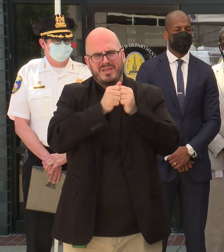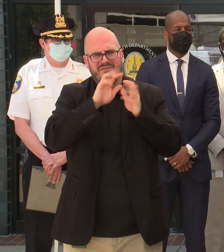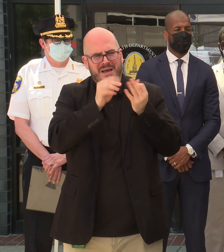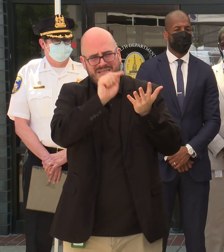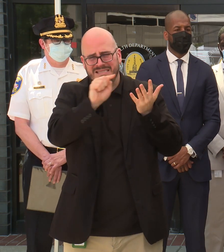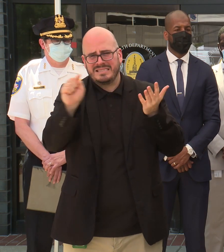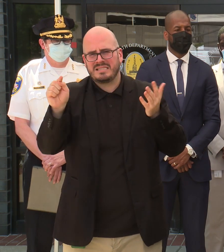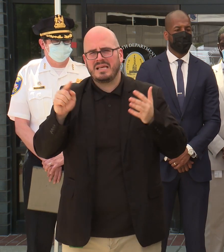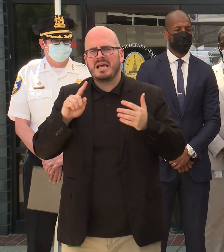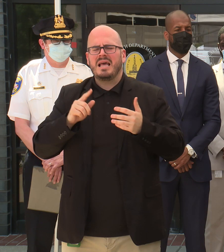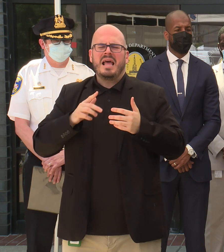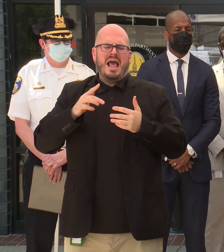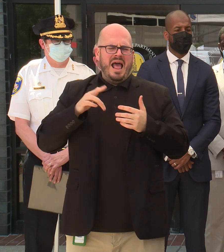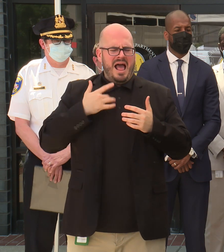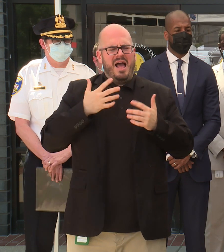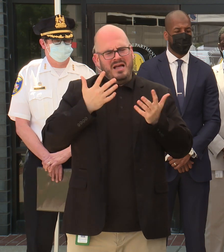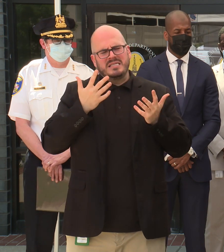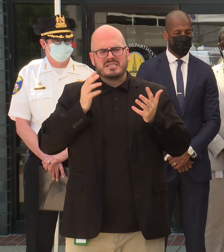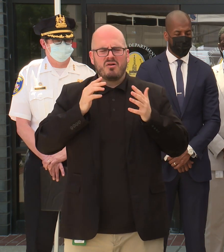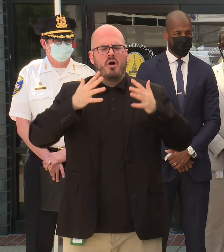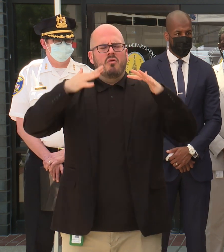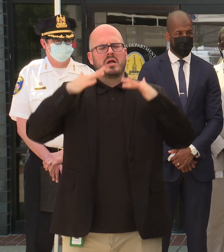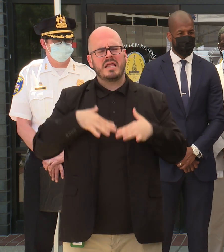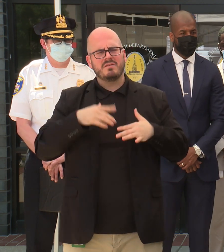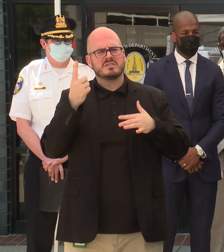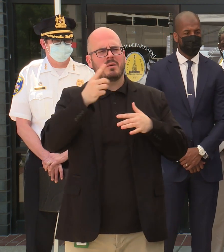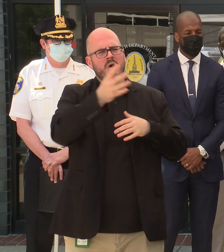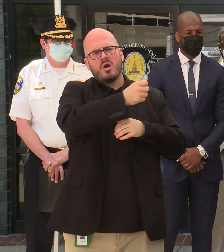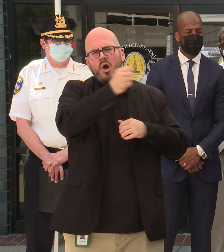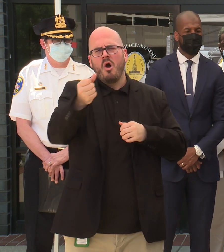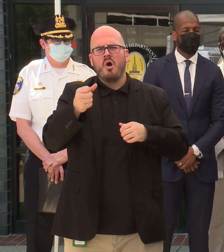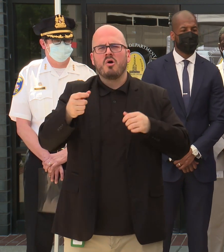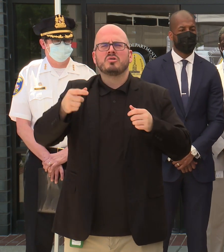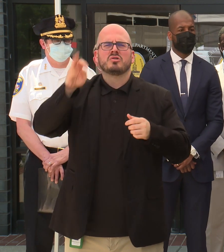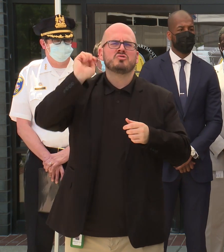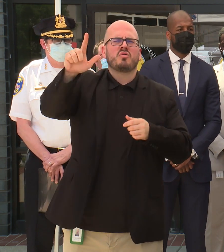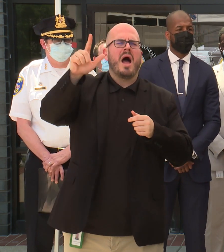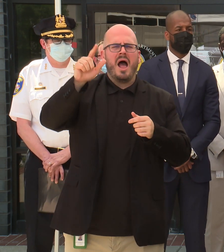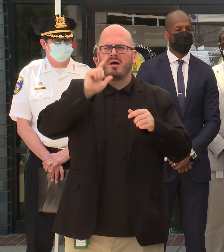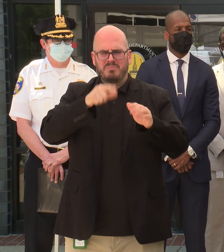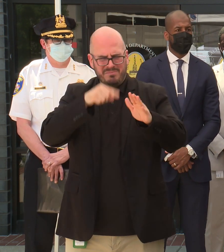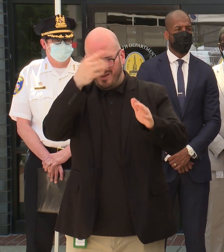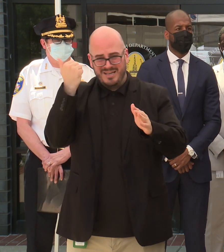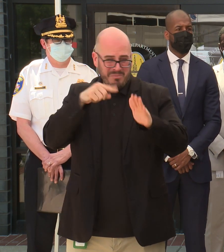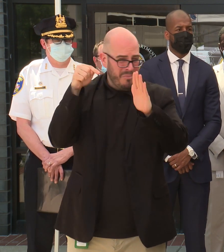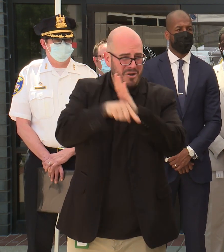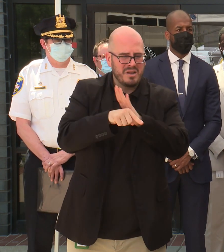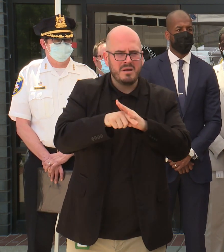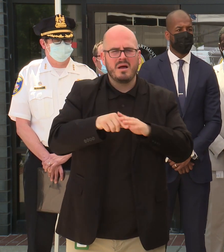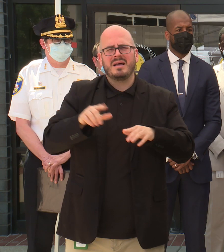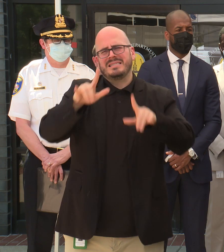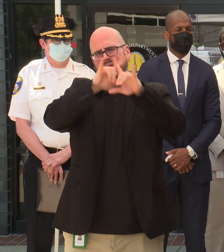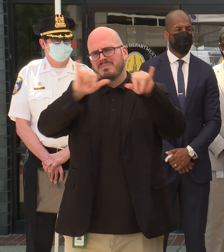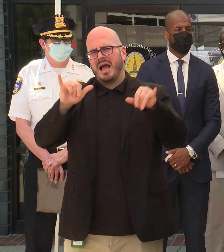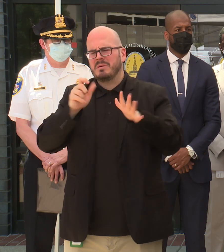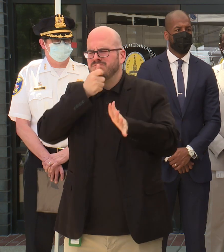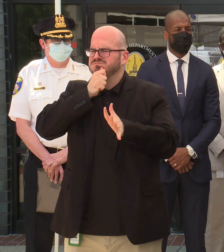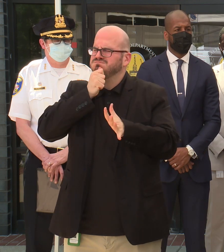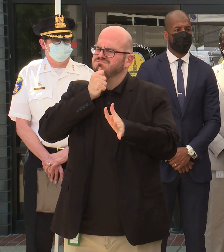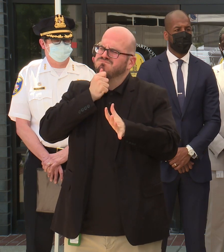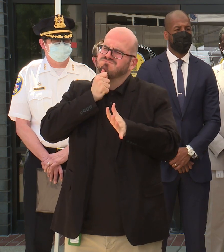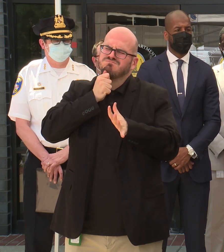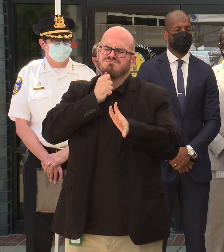and a sense of justice when somebody goes to trial for murdering your person, it is also a very grueling